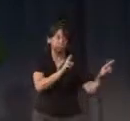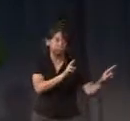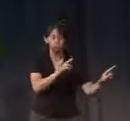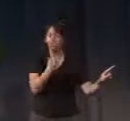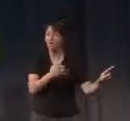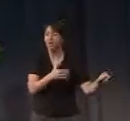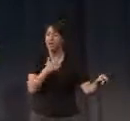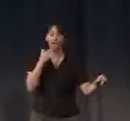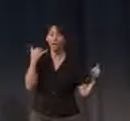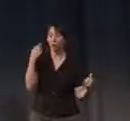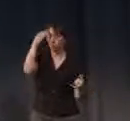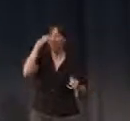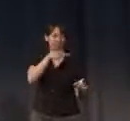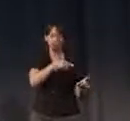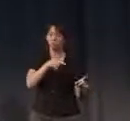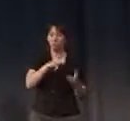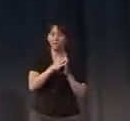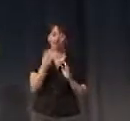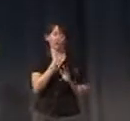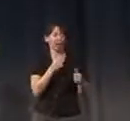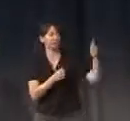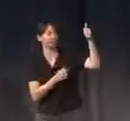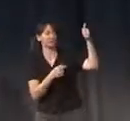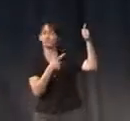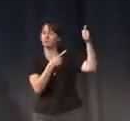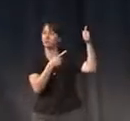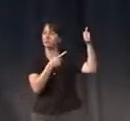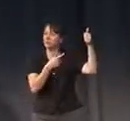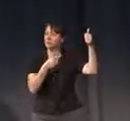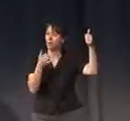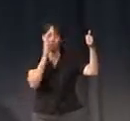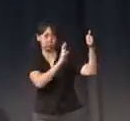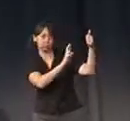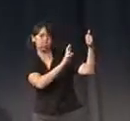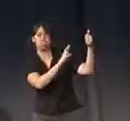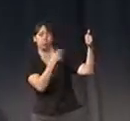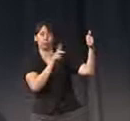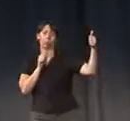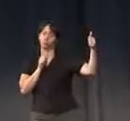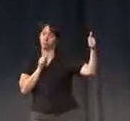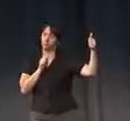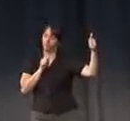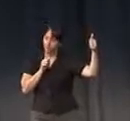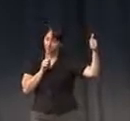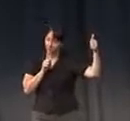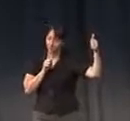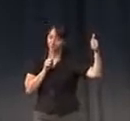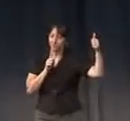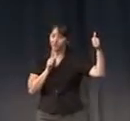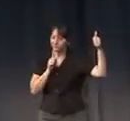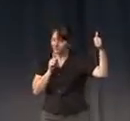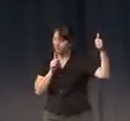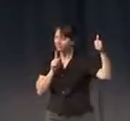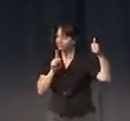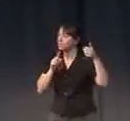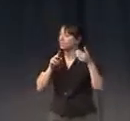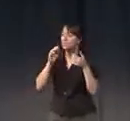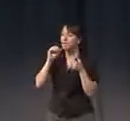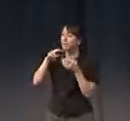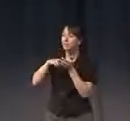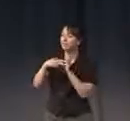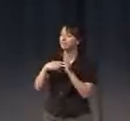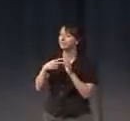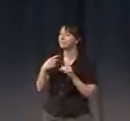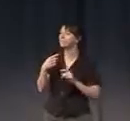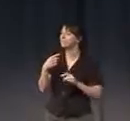right? Because now I know that she became something else, and then, wow, a lot of respect, right? It's like, oh! And this is something, again, it's